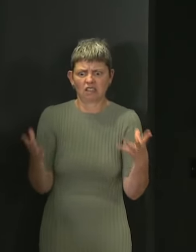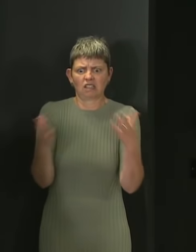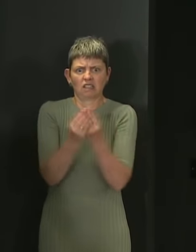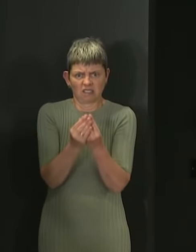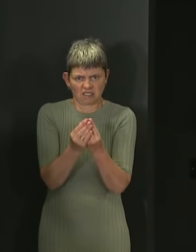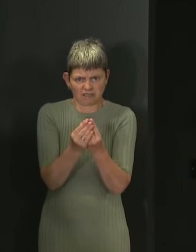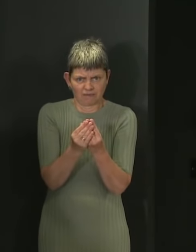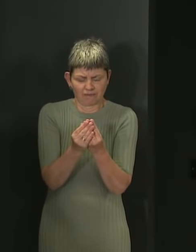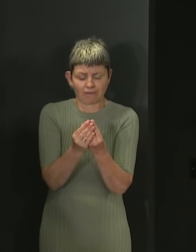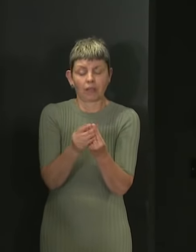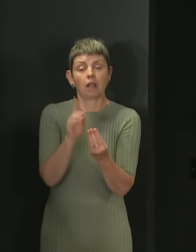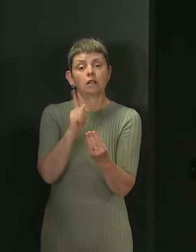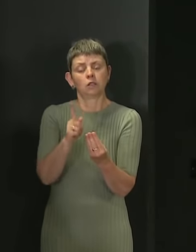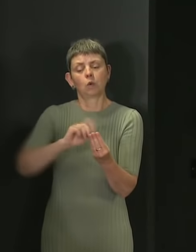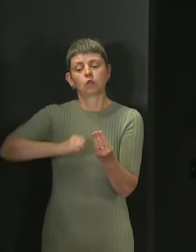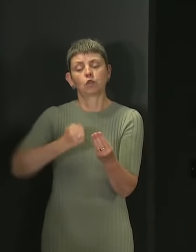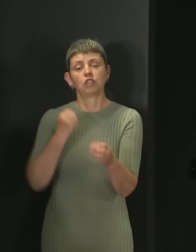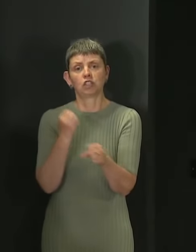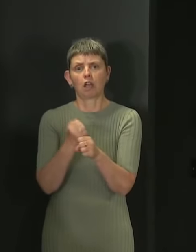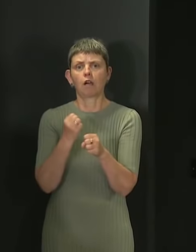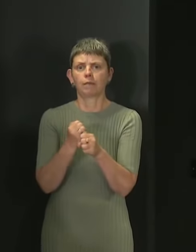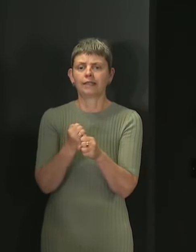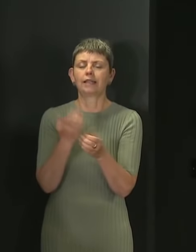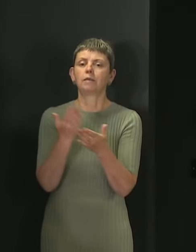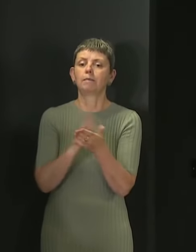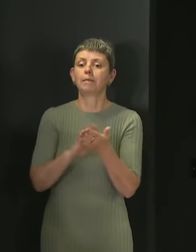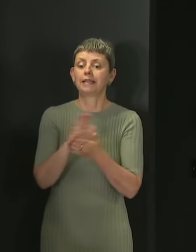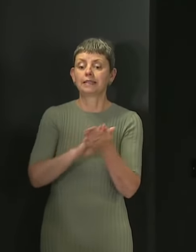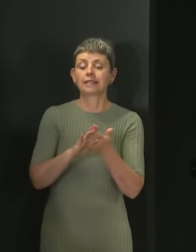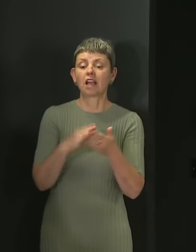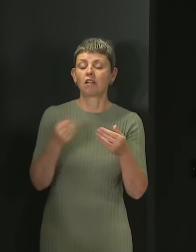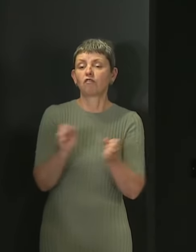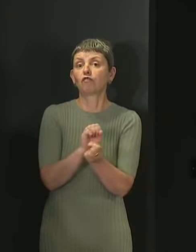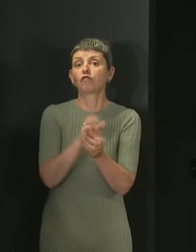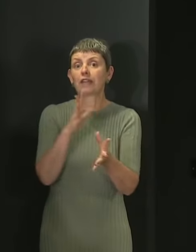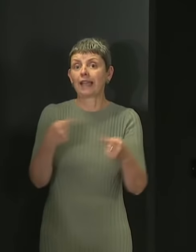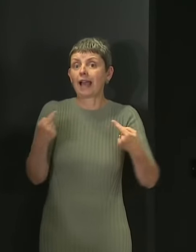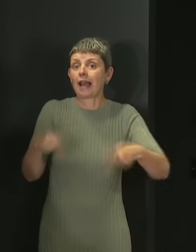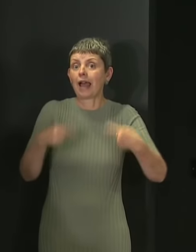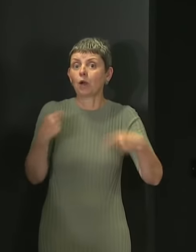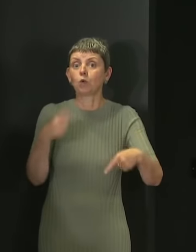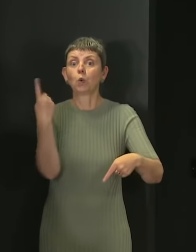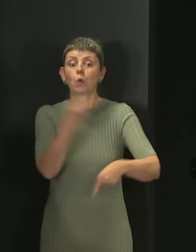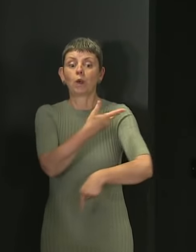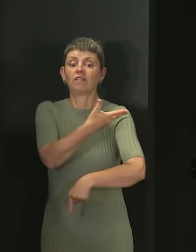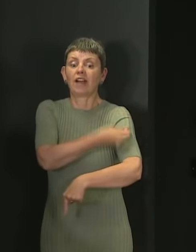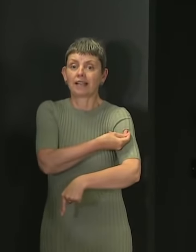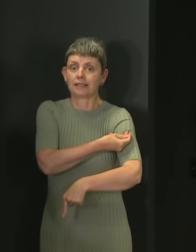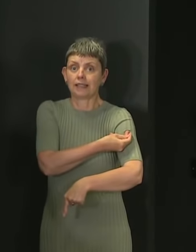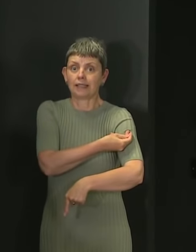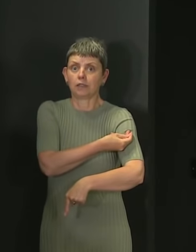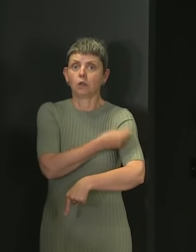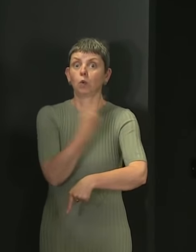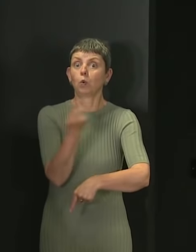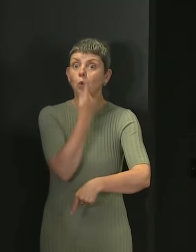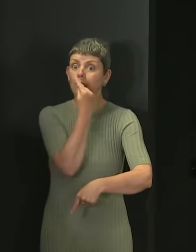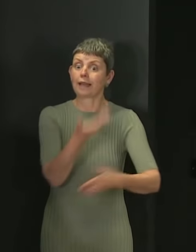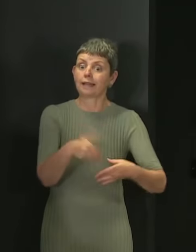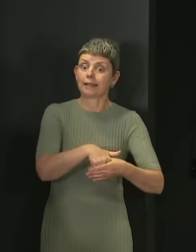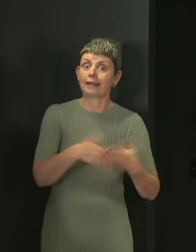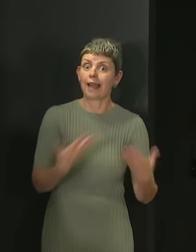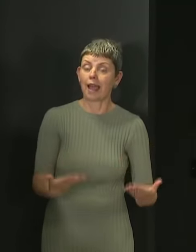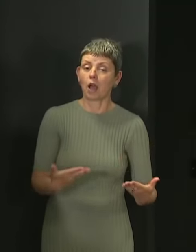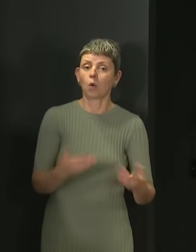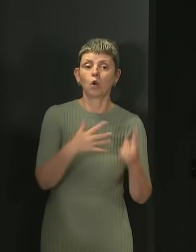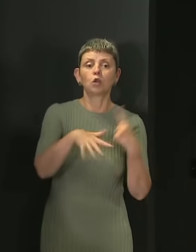So that's why the Scottish Government is expanding free eligibility for the seasonal flu vaccine to social care workers who provide direct care,